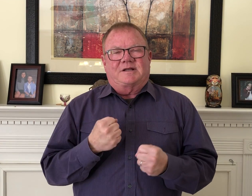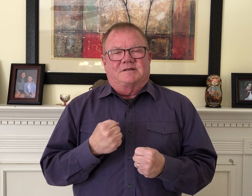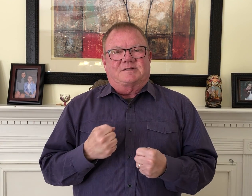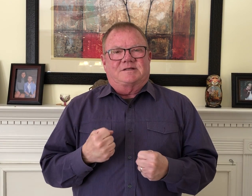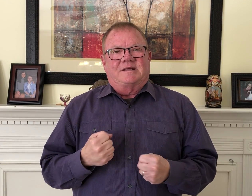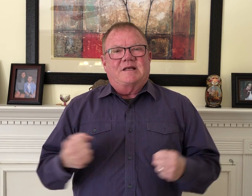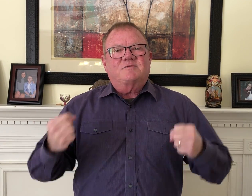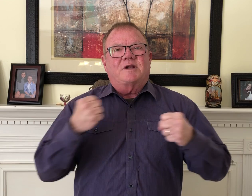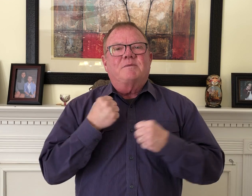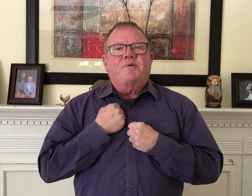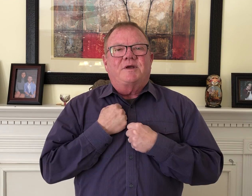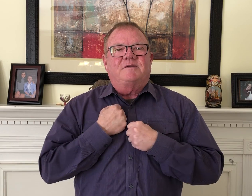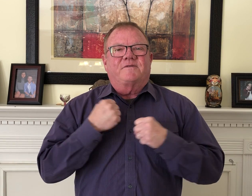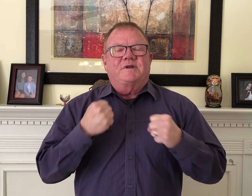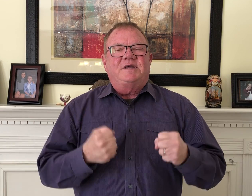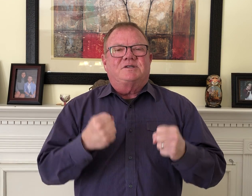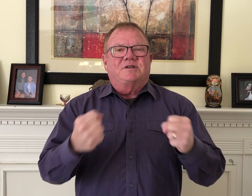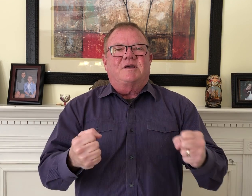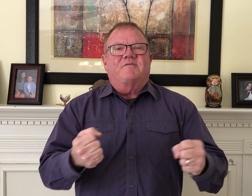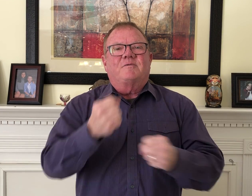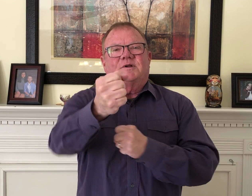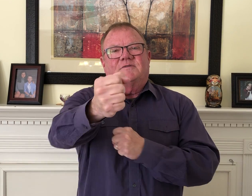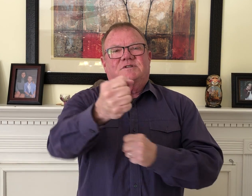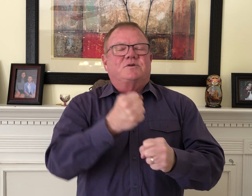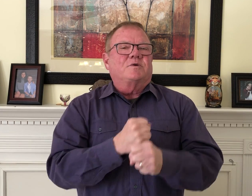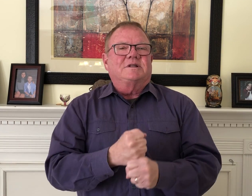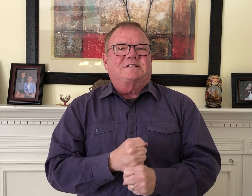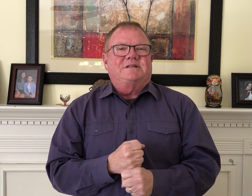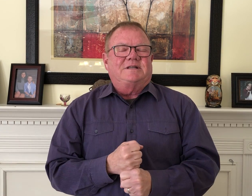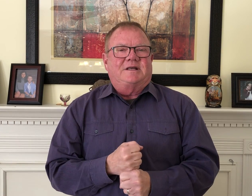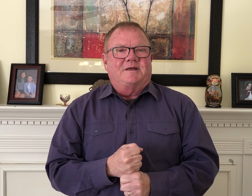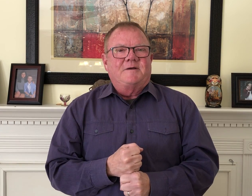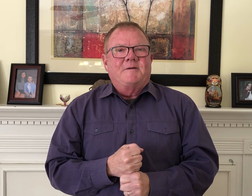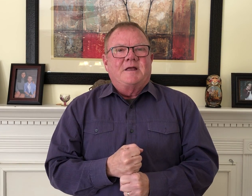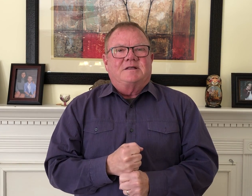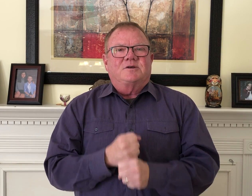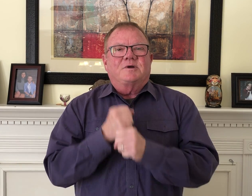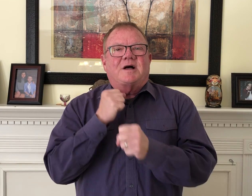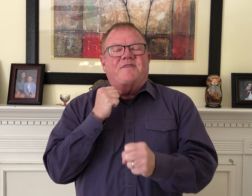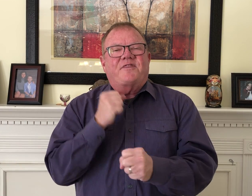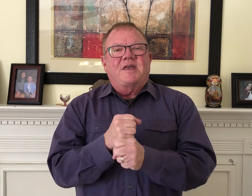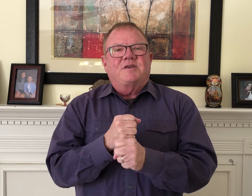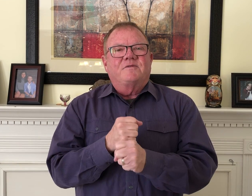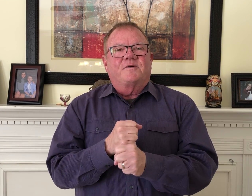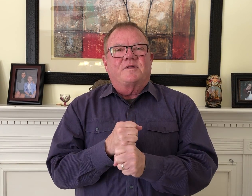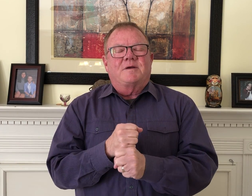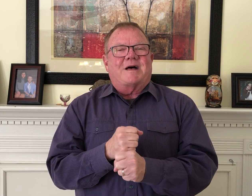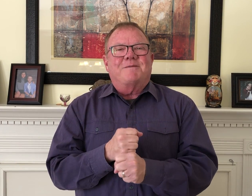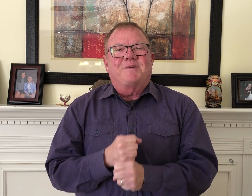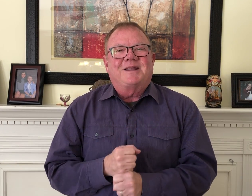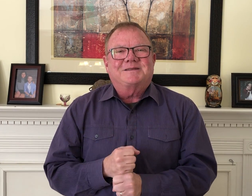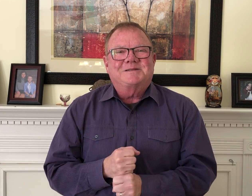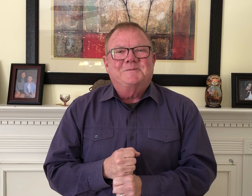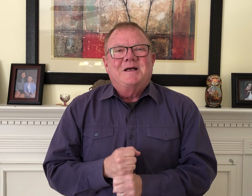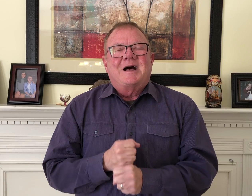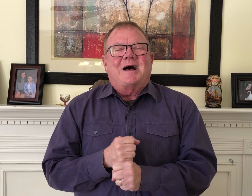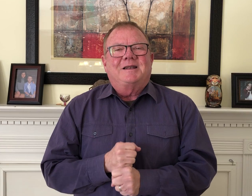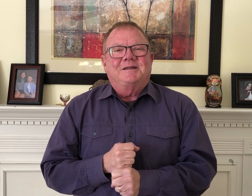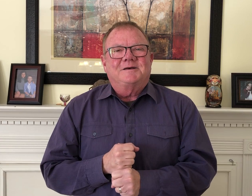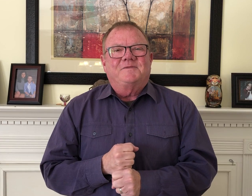us. And that's what I'm praying for each and every one of us who are listening today. And so God, thank you for them. I bless them. I love